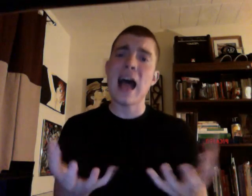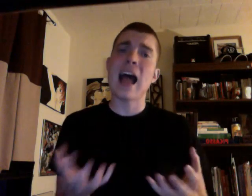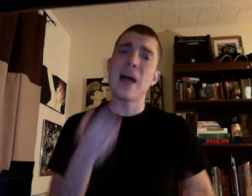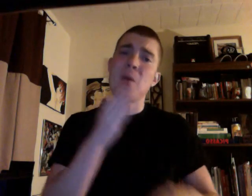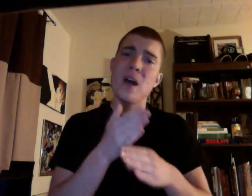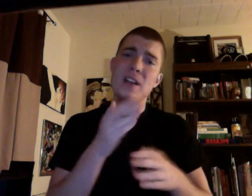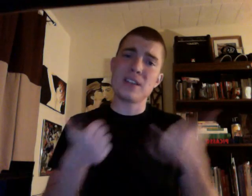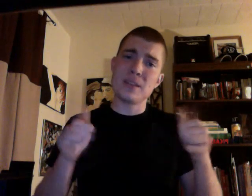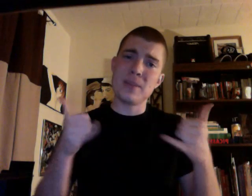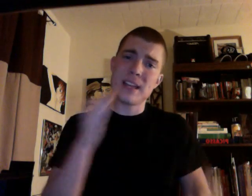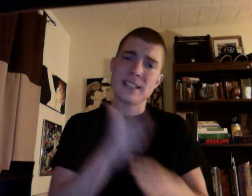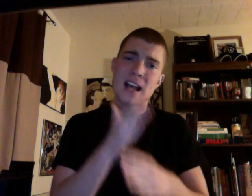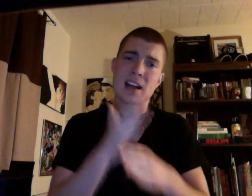I want to play soccer.